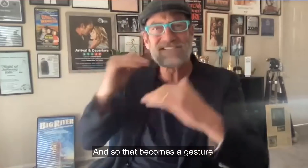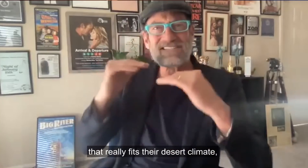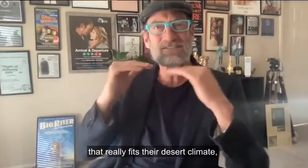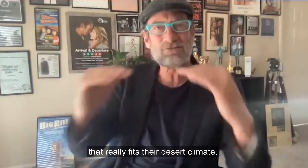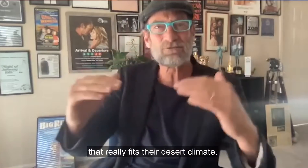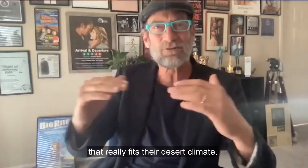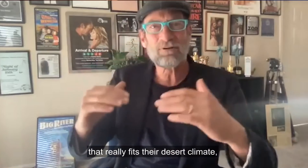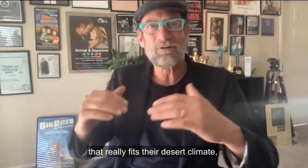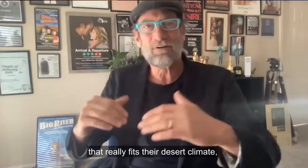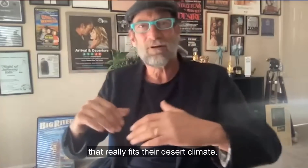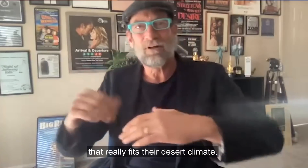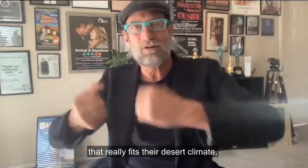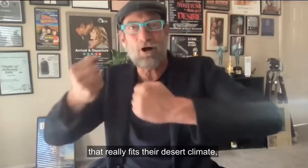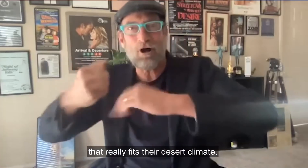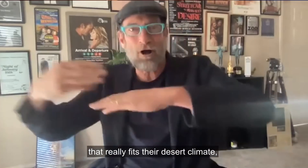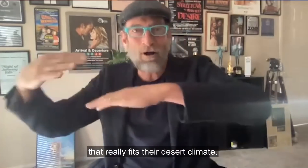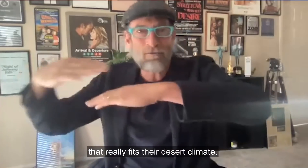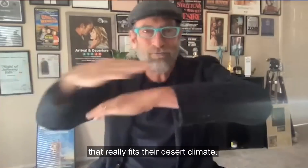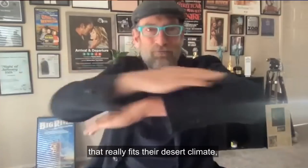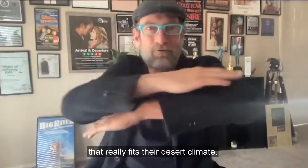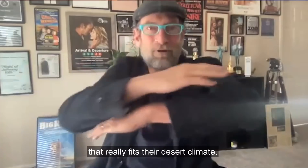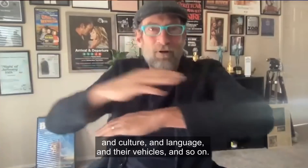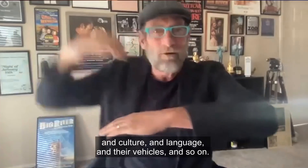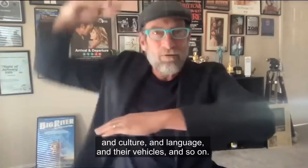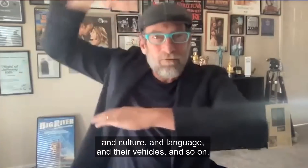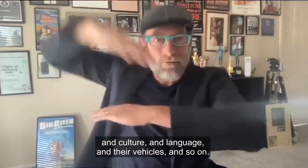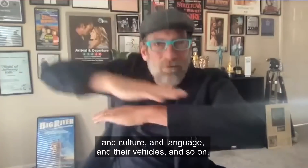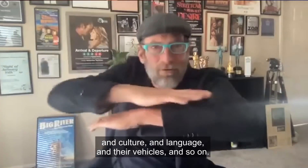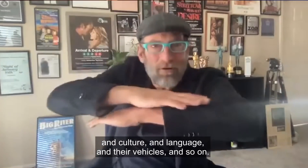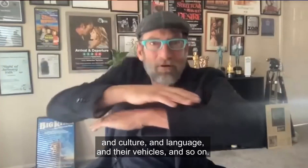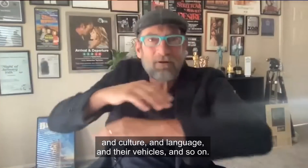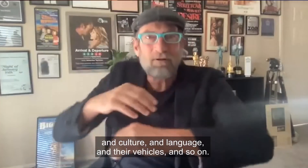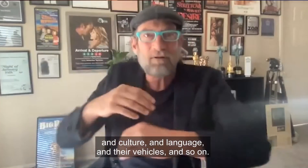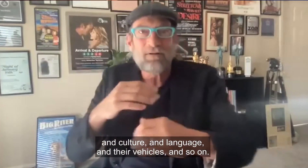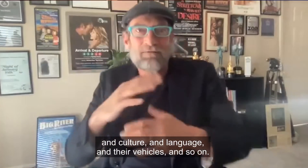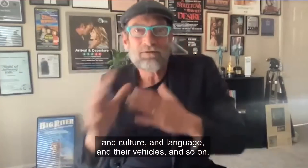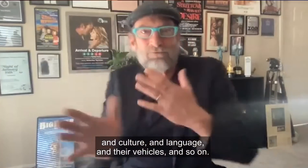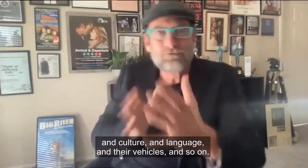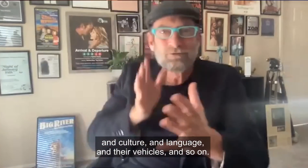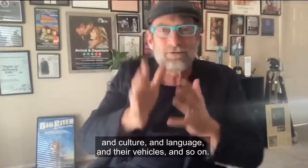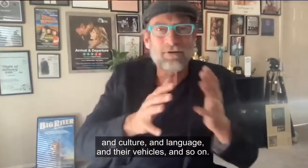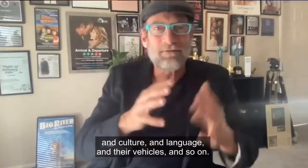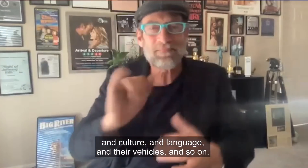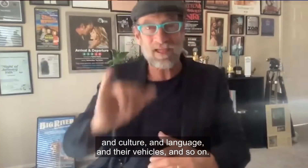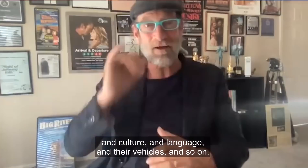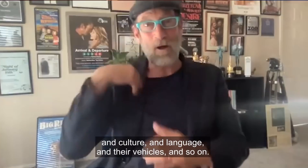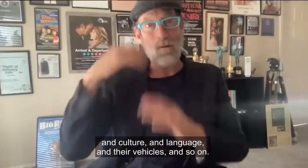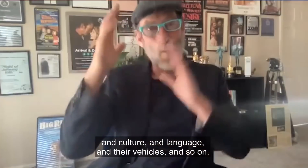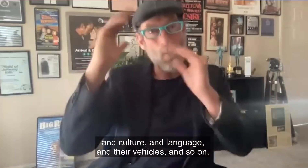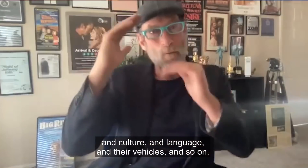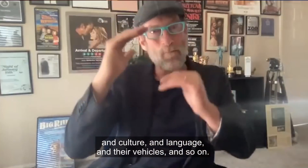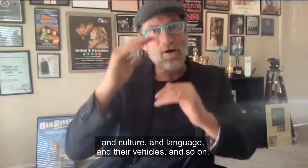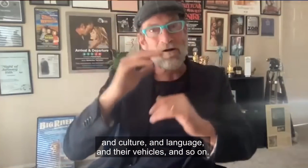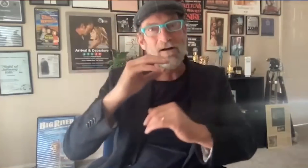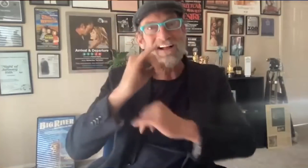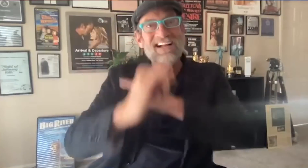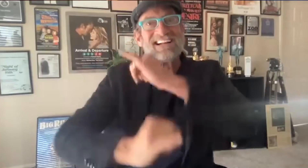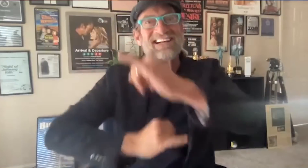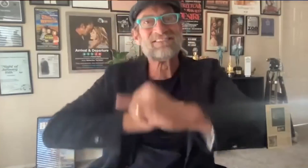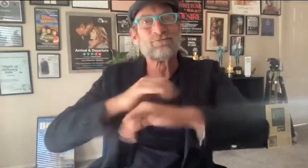that really fits their desert climate and culture and language and their vehicles and so on. So I'm really